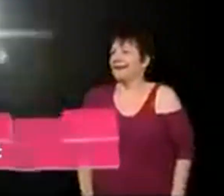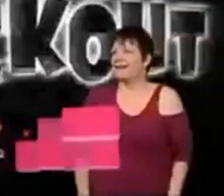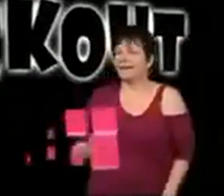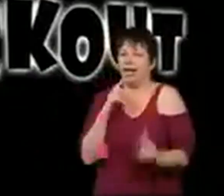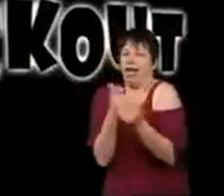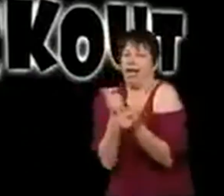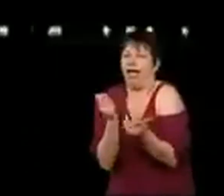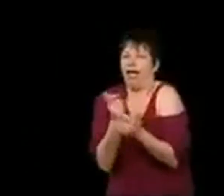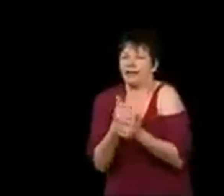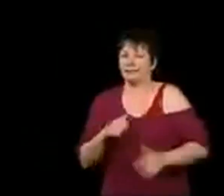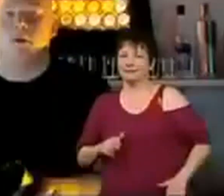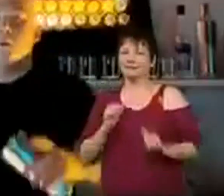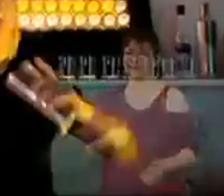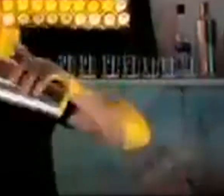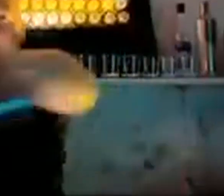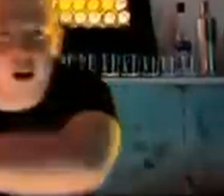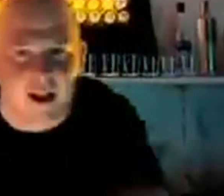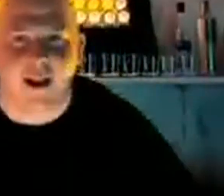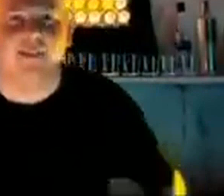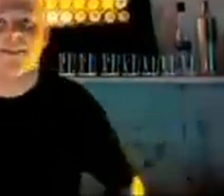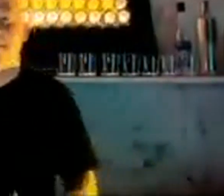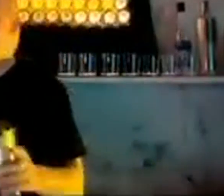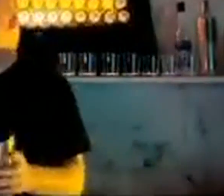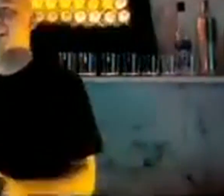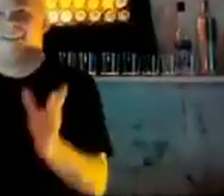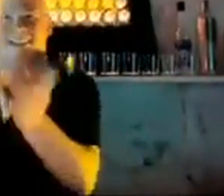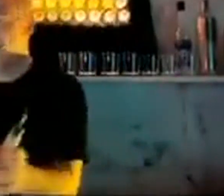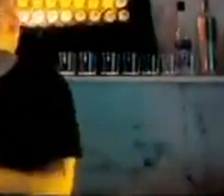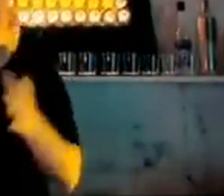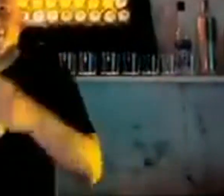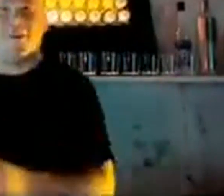ah sick put a donk on it what do you mean